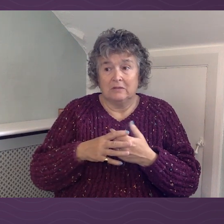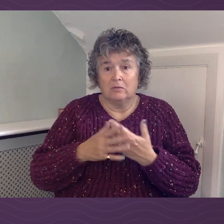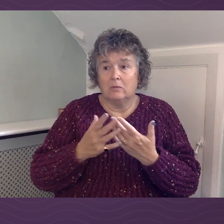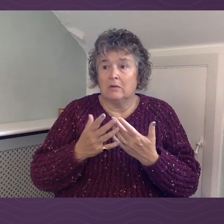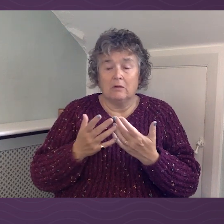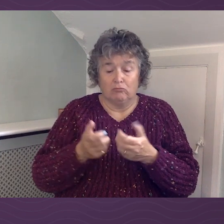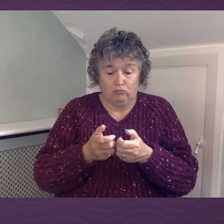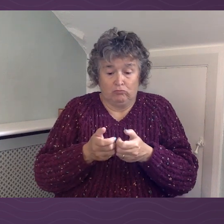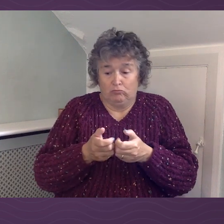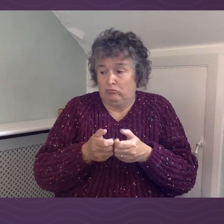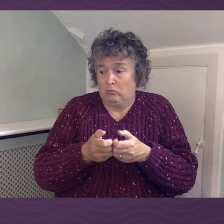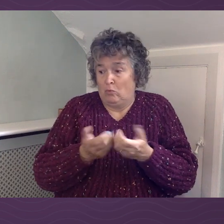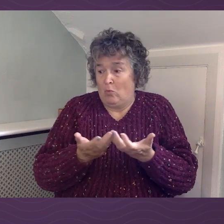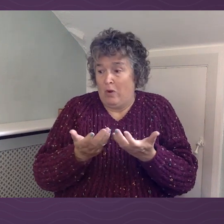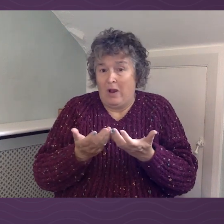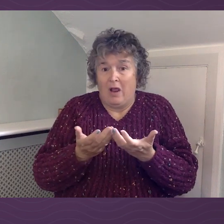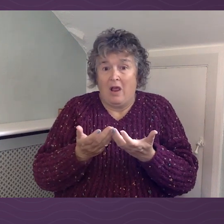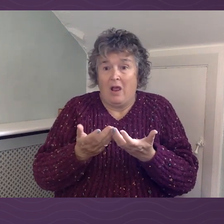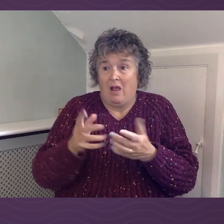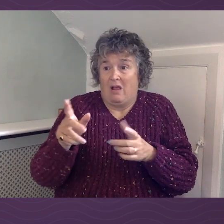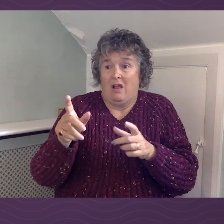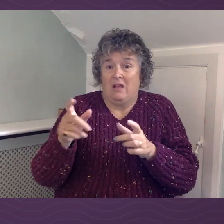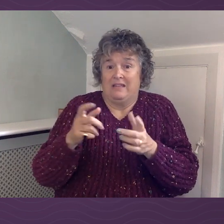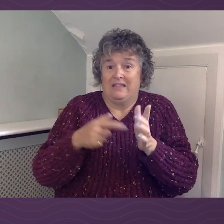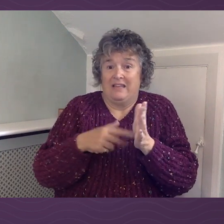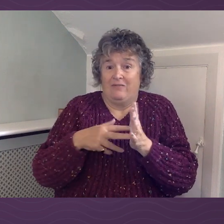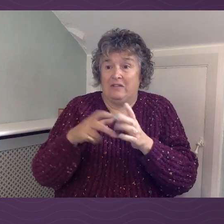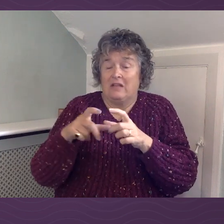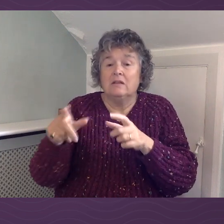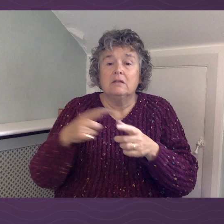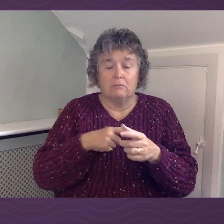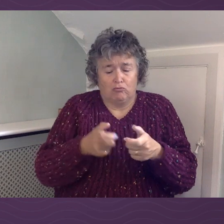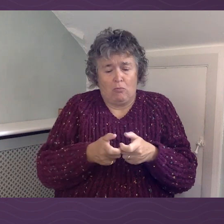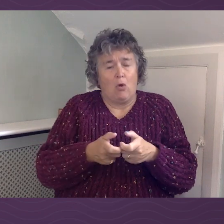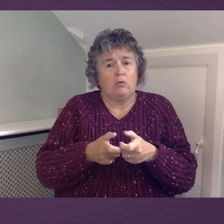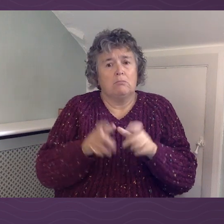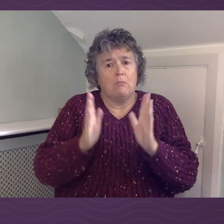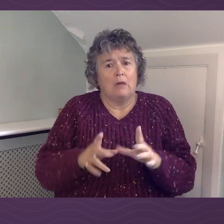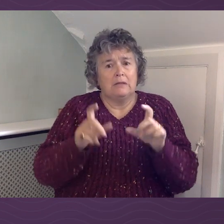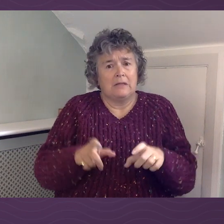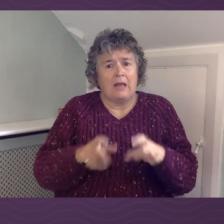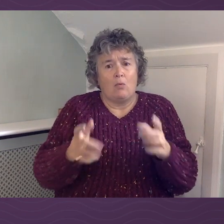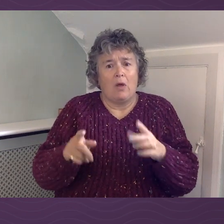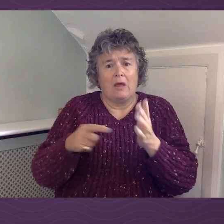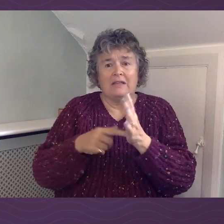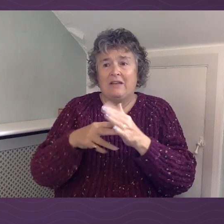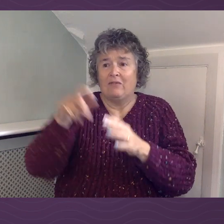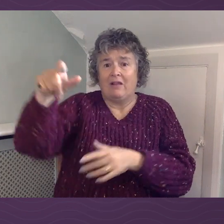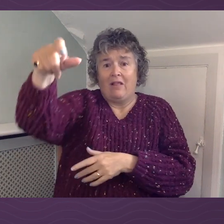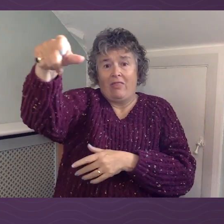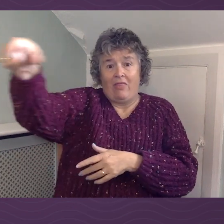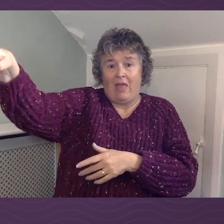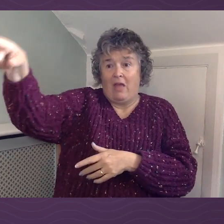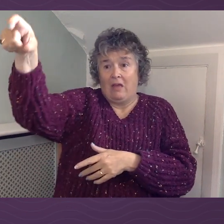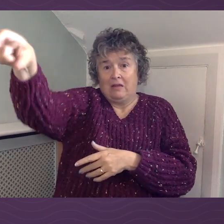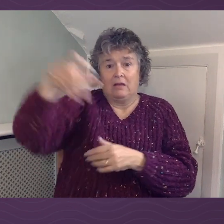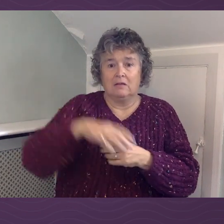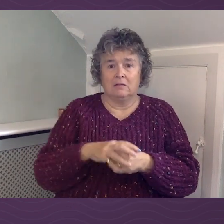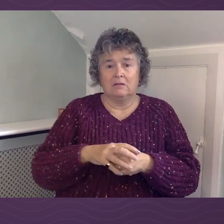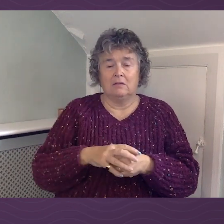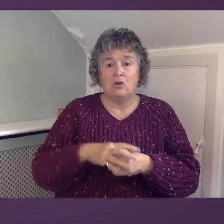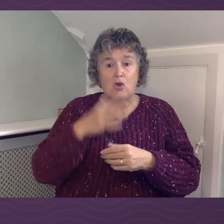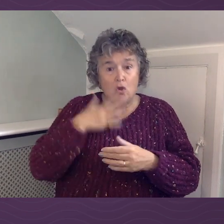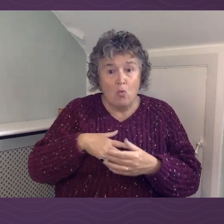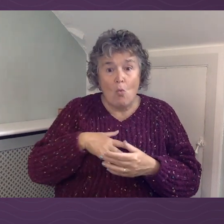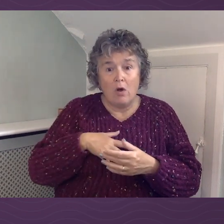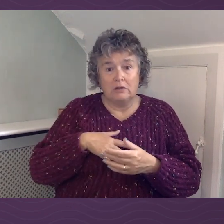day, we wouldn't be able to find it, we wouldn't be able to turn the TV over. So he would insist it was kept on the telly. And what that meant is, if you wanted